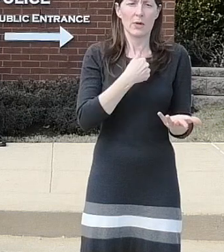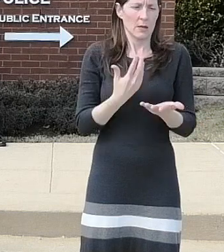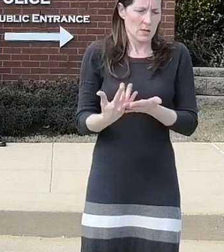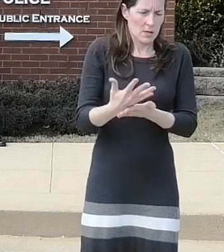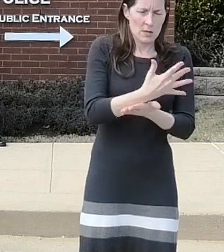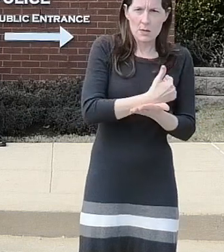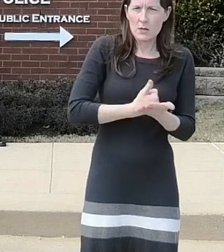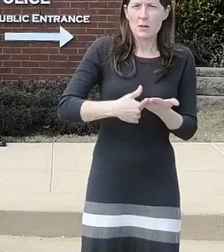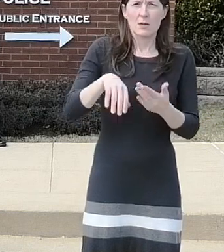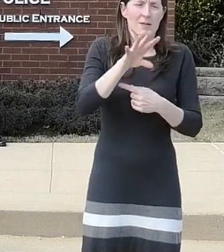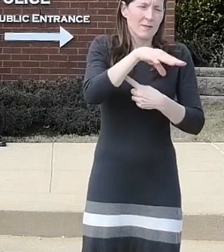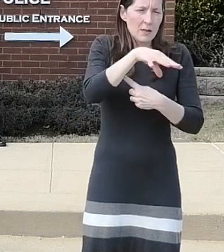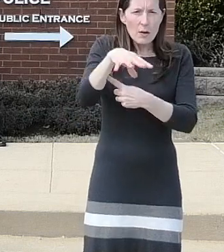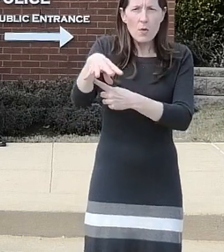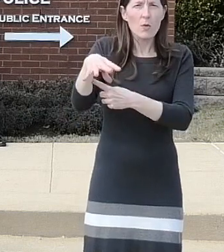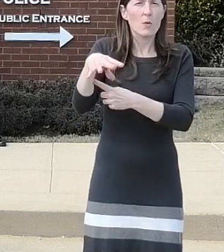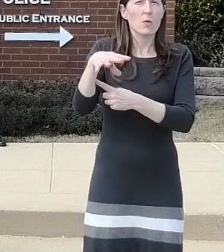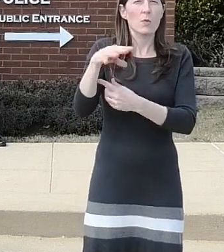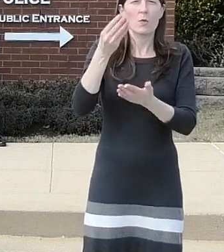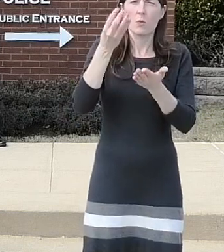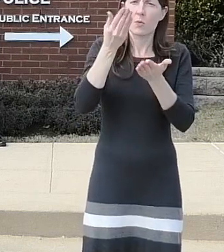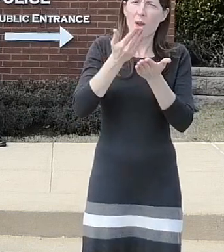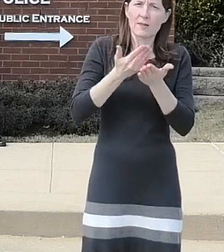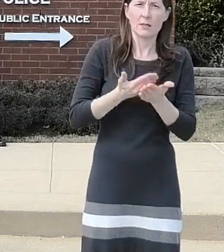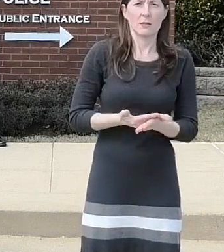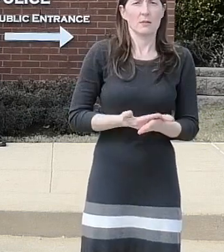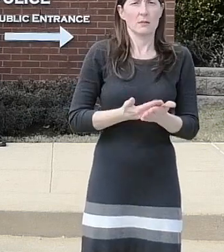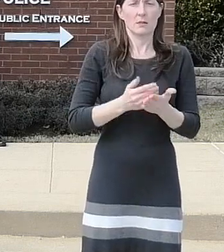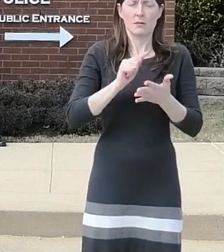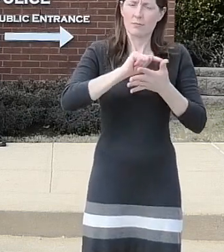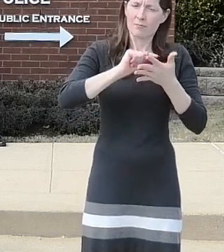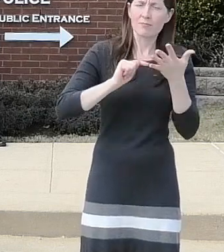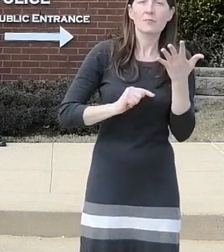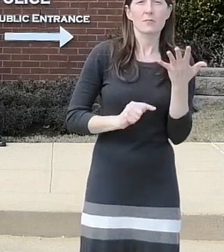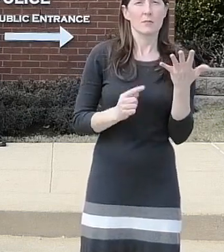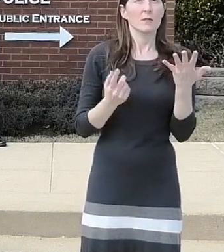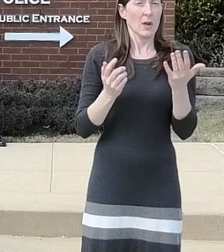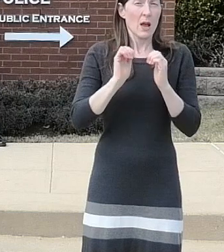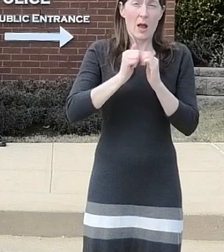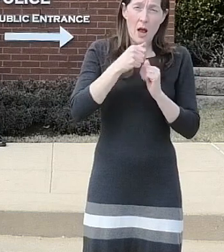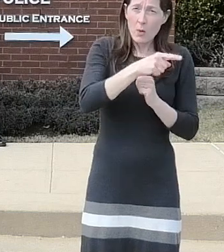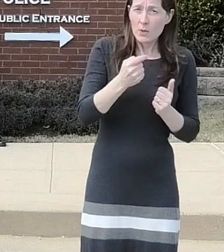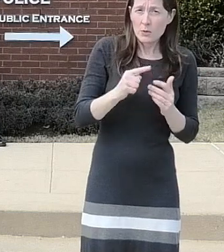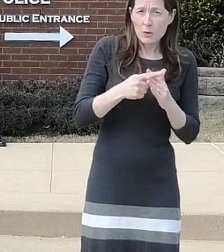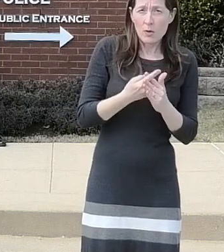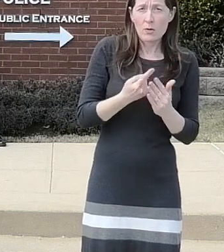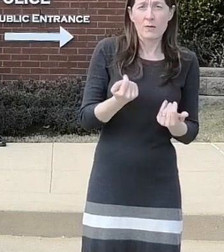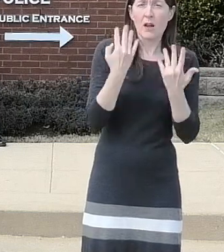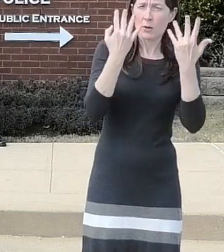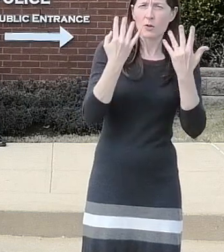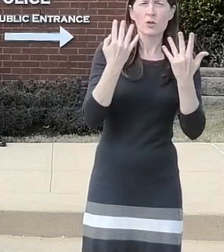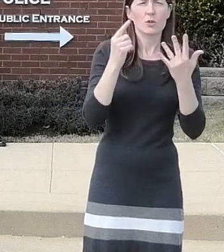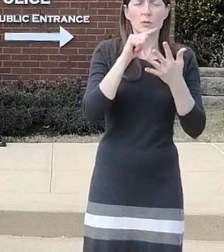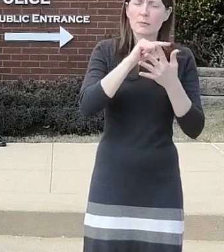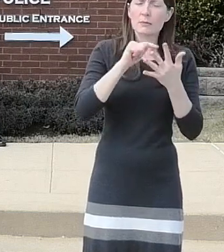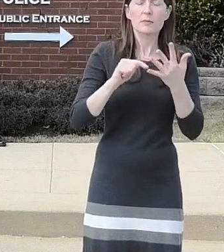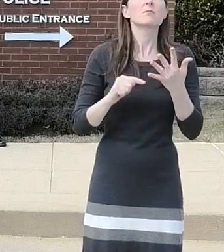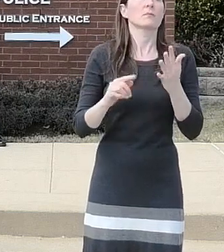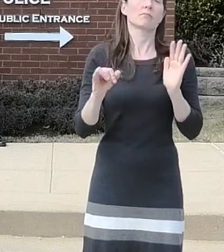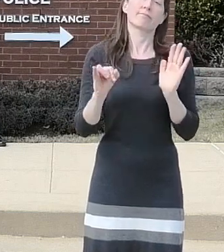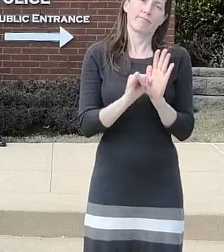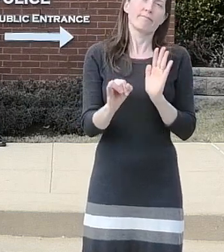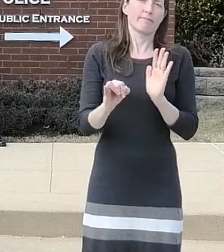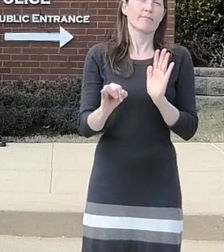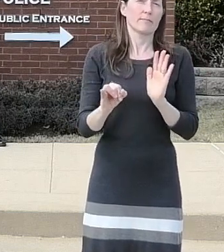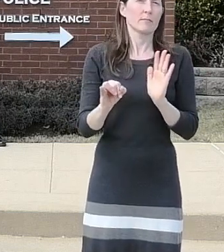analyzed and along with many other investigative aspects methods of operation and such crawford was identified